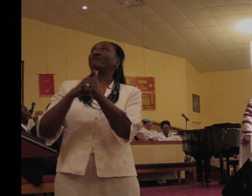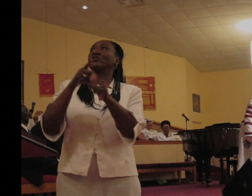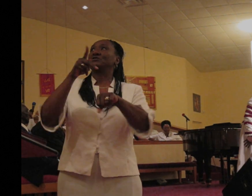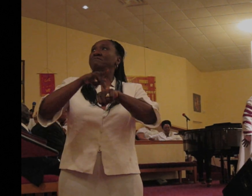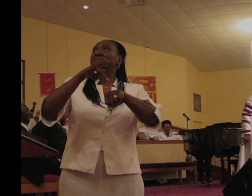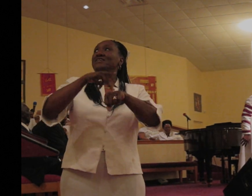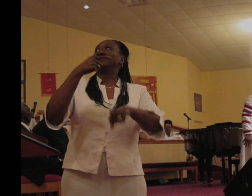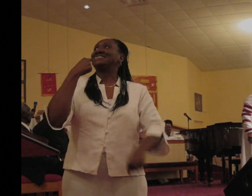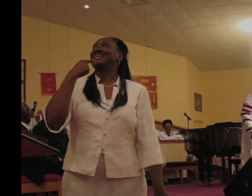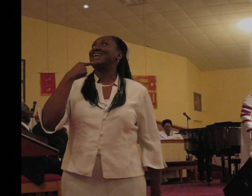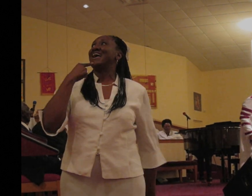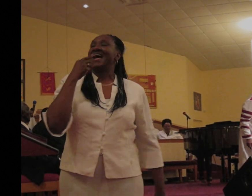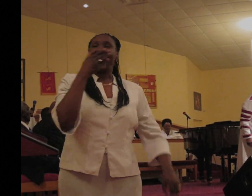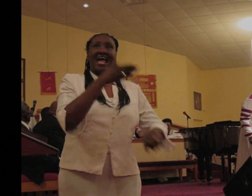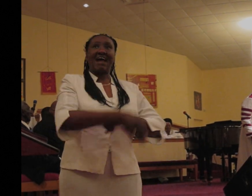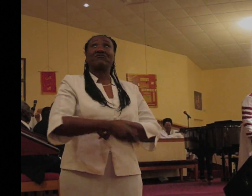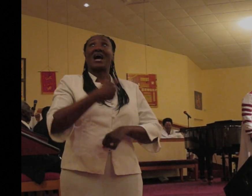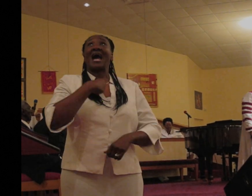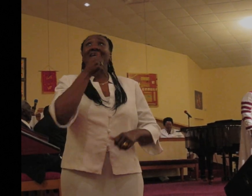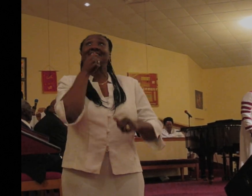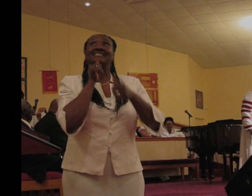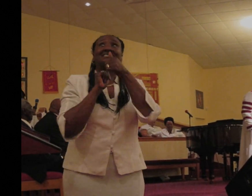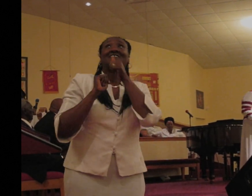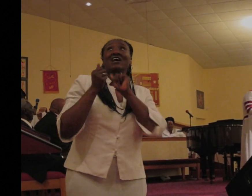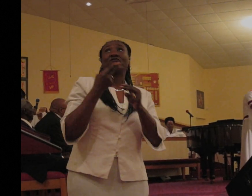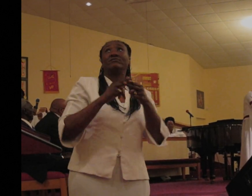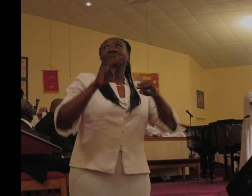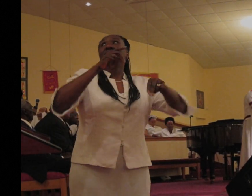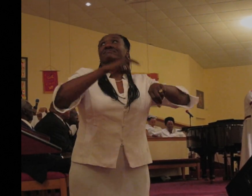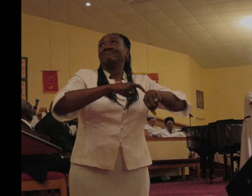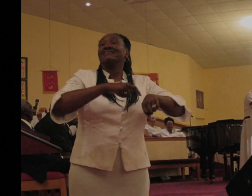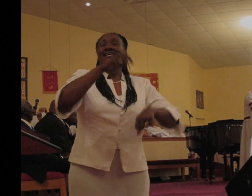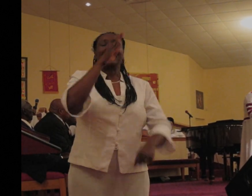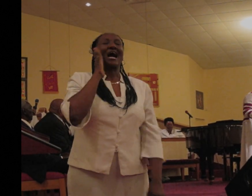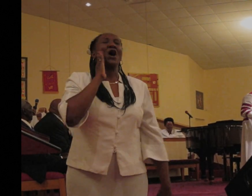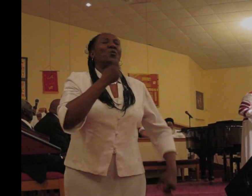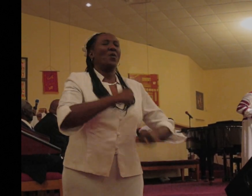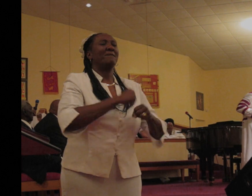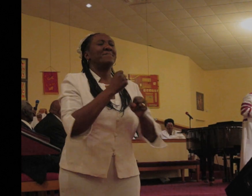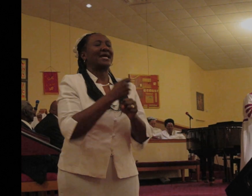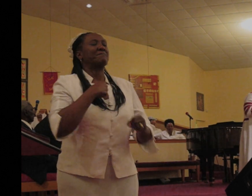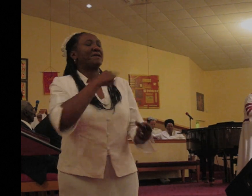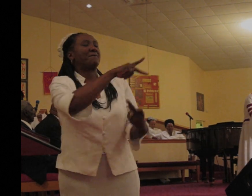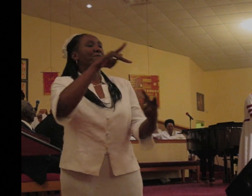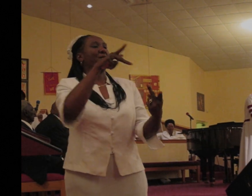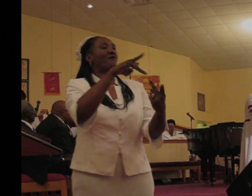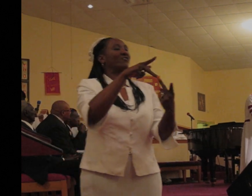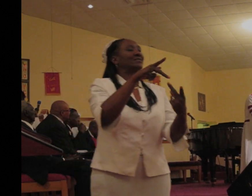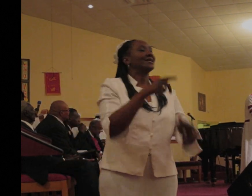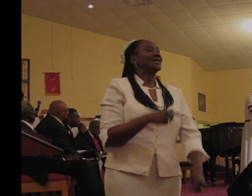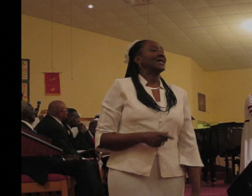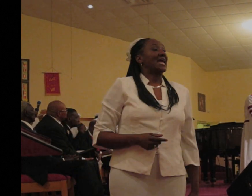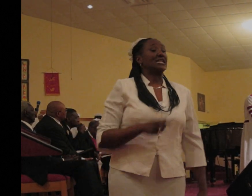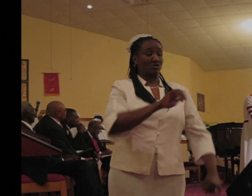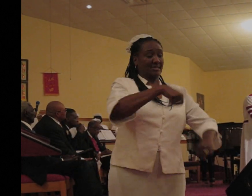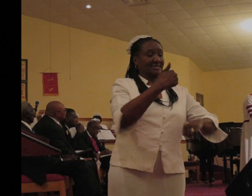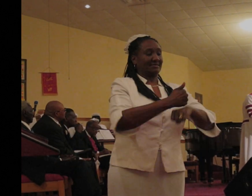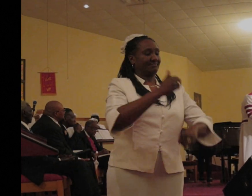That after I suffer a while. That God's going to make me perfect. He's going to establish and strengthen